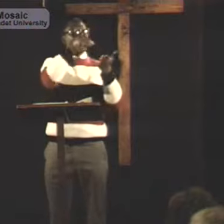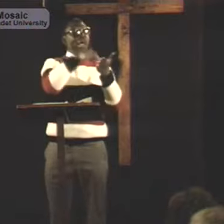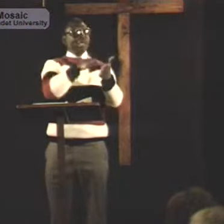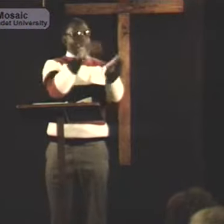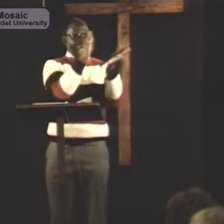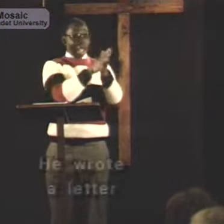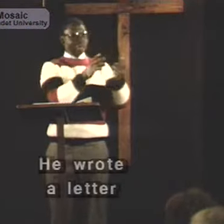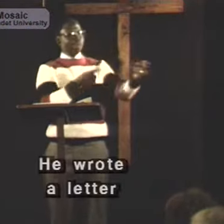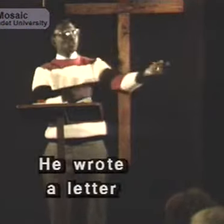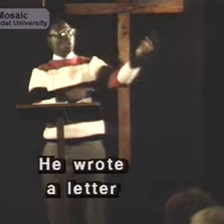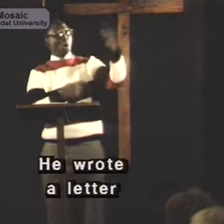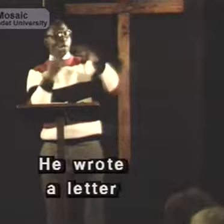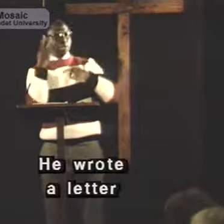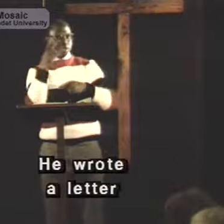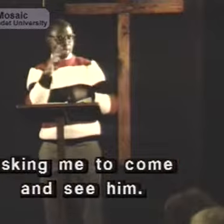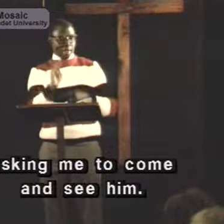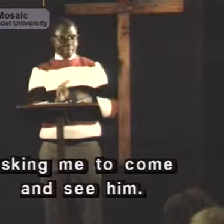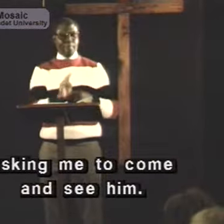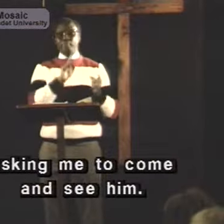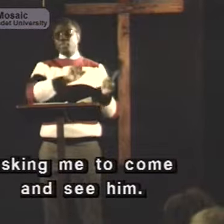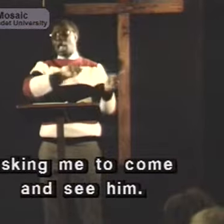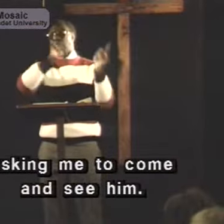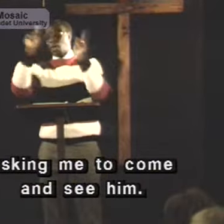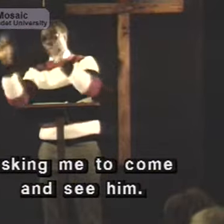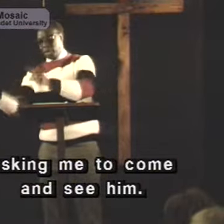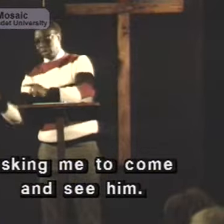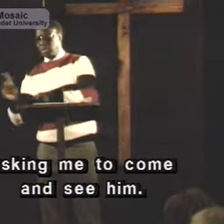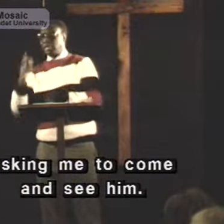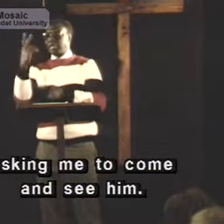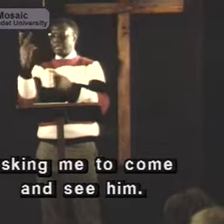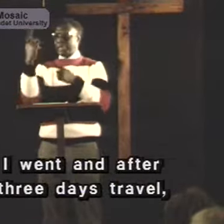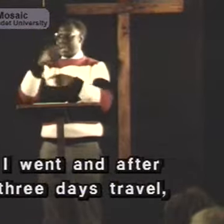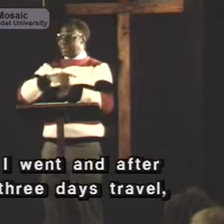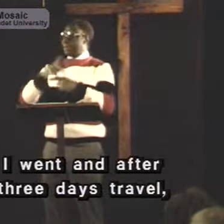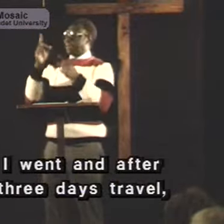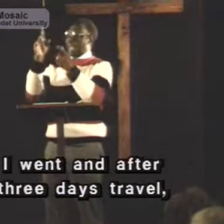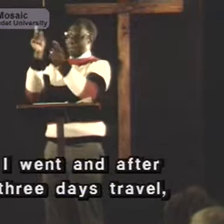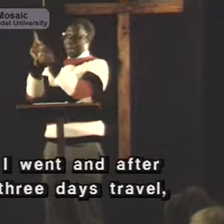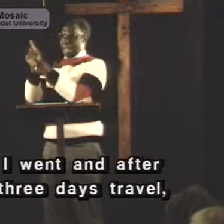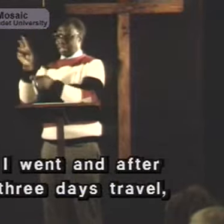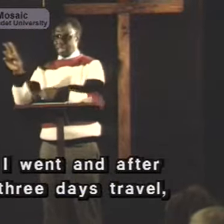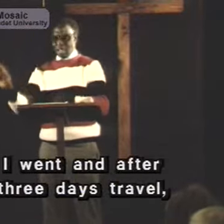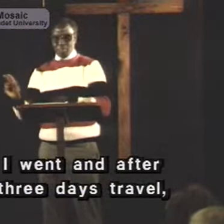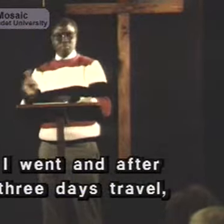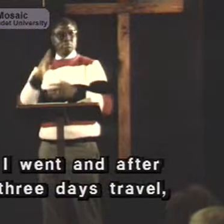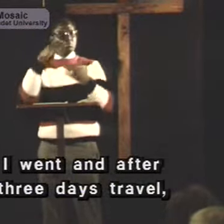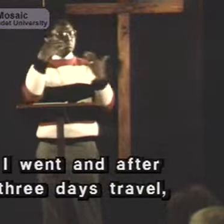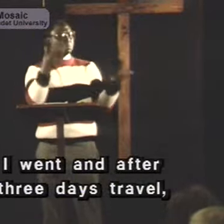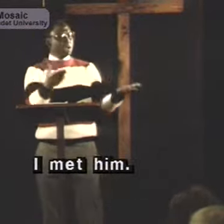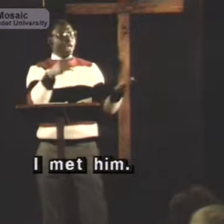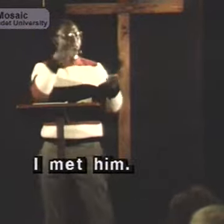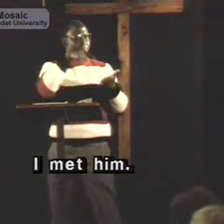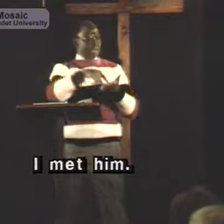He wrote a letter asking me to come and see him. I went, and after three days' travel, I met him.